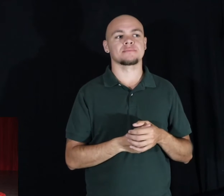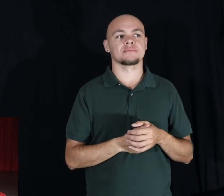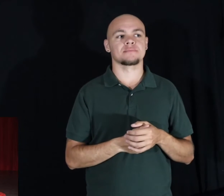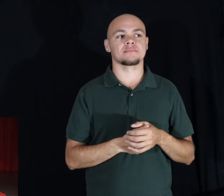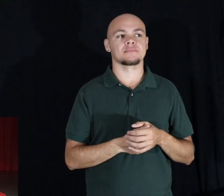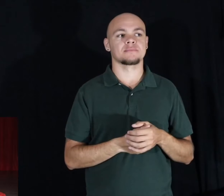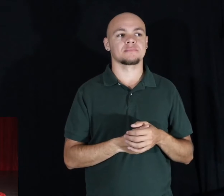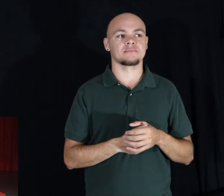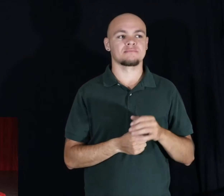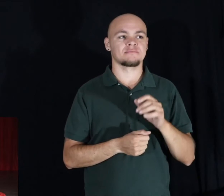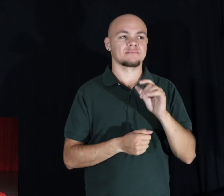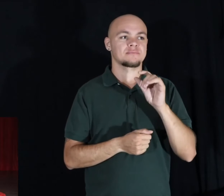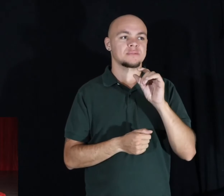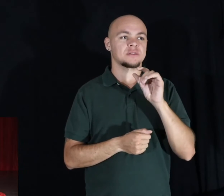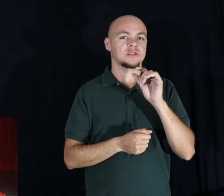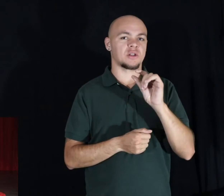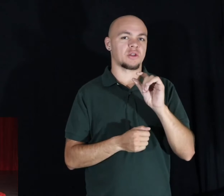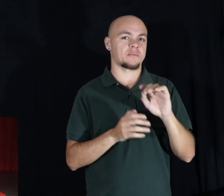A little bit of a brain block.